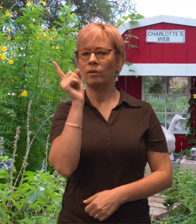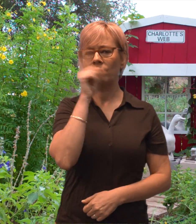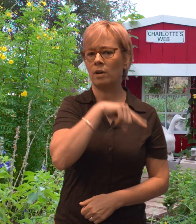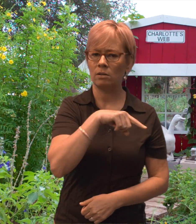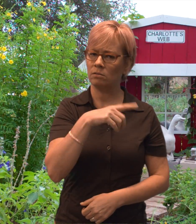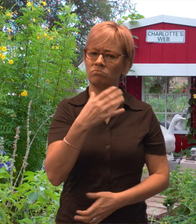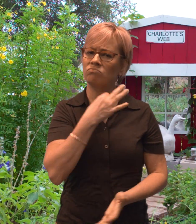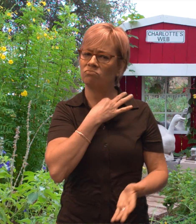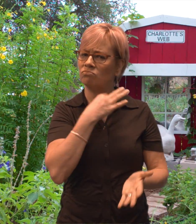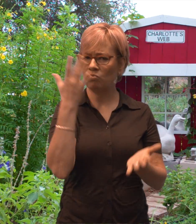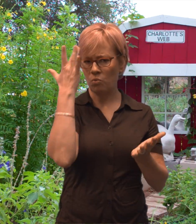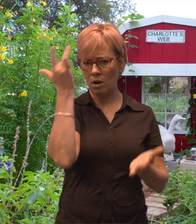true or not?